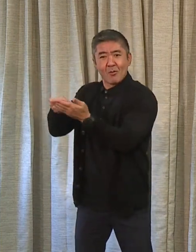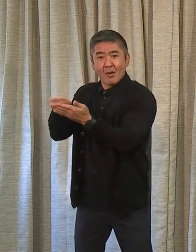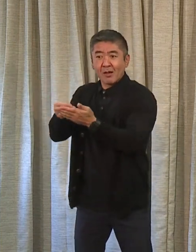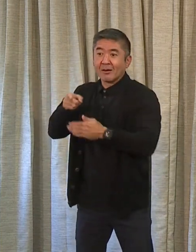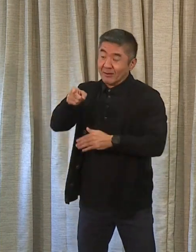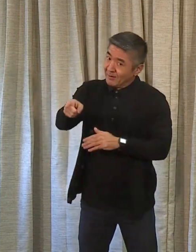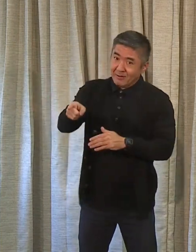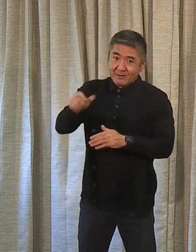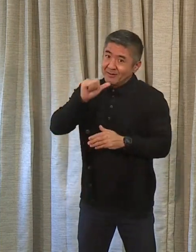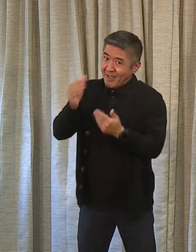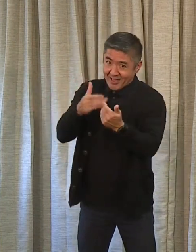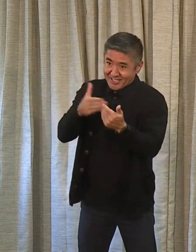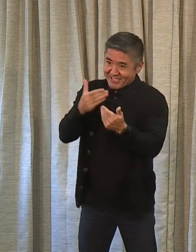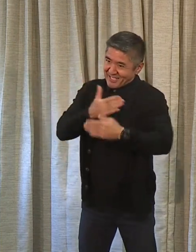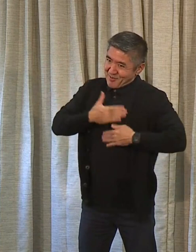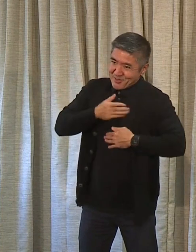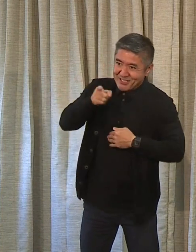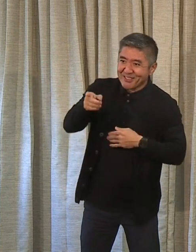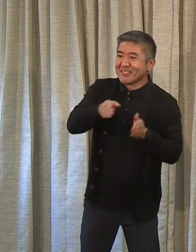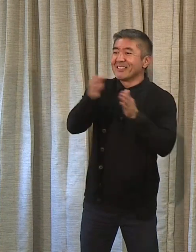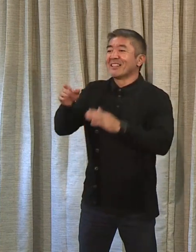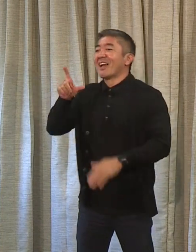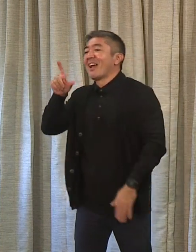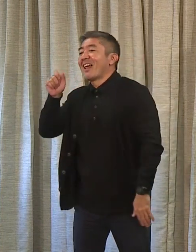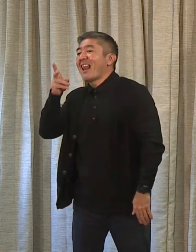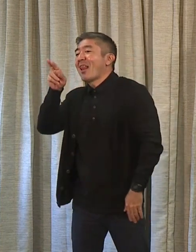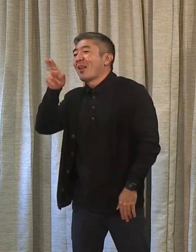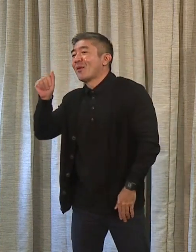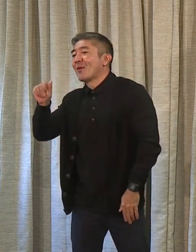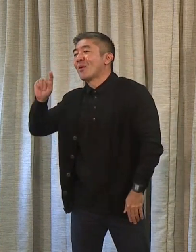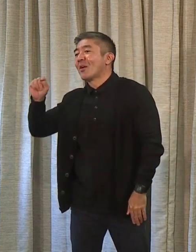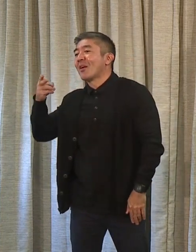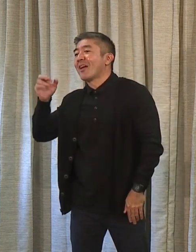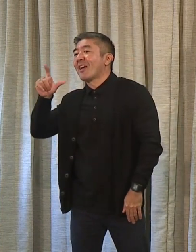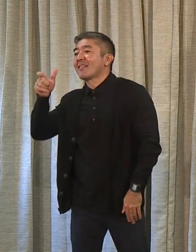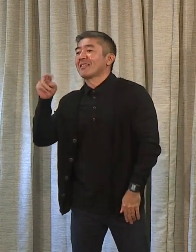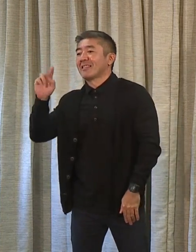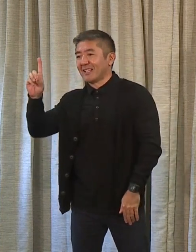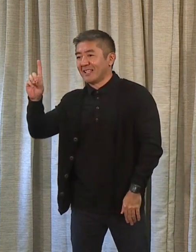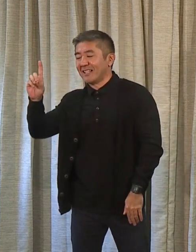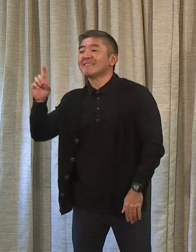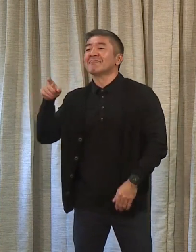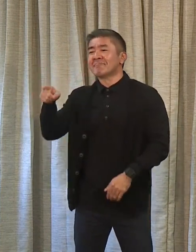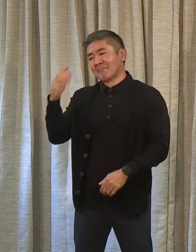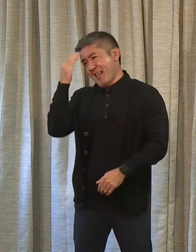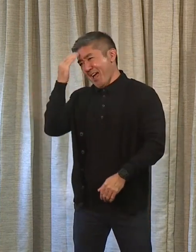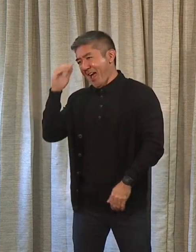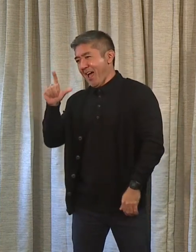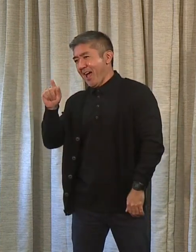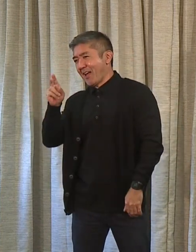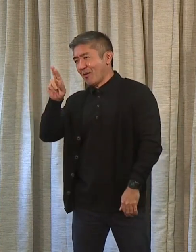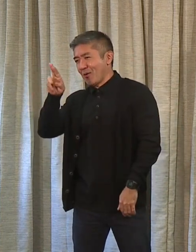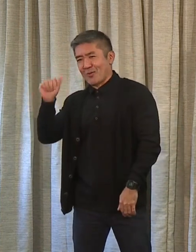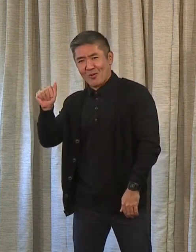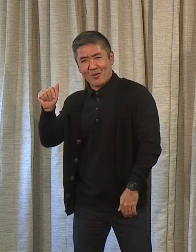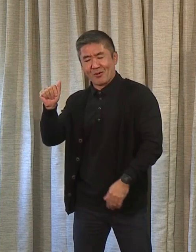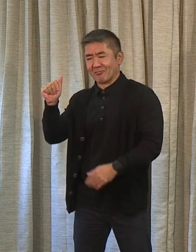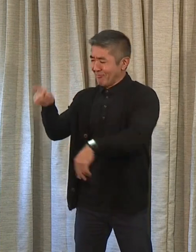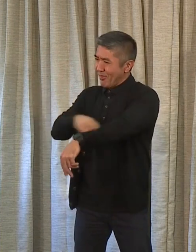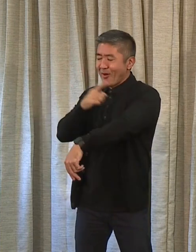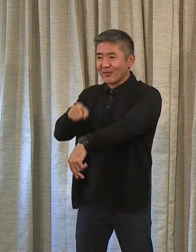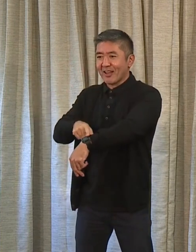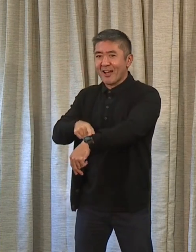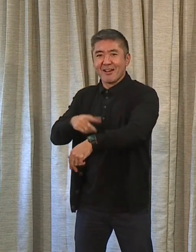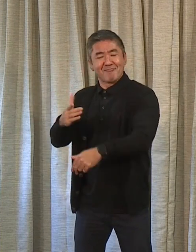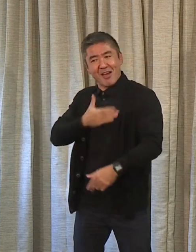small task, Jerry, but we appreciate it. Behind him is Laura Thielen. Quickly, I've known Laura, known all of Laura. I was so excited to see her